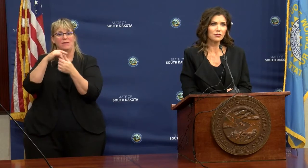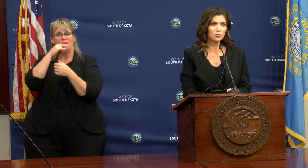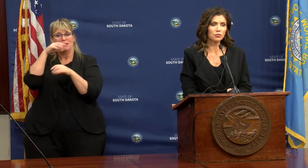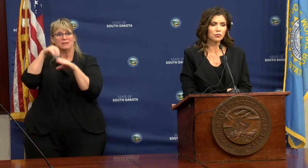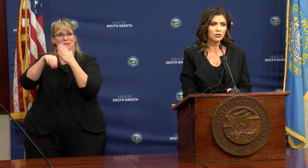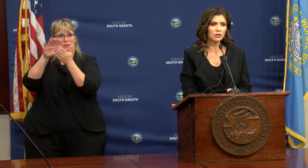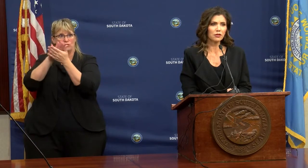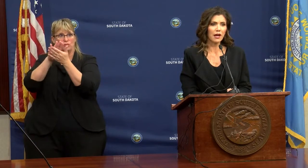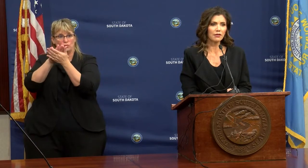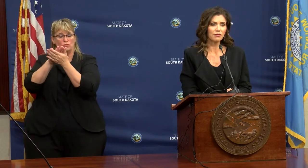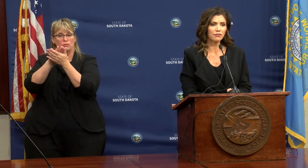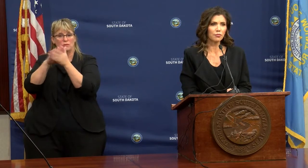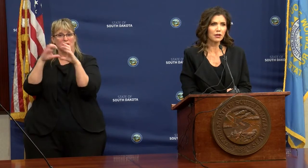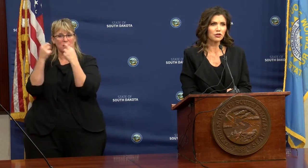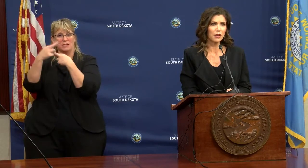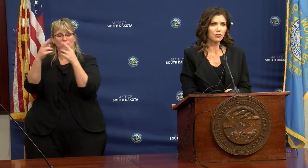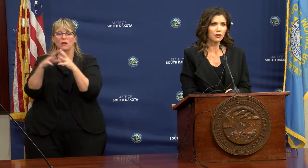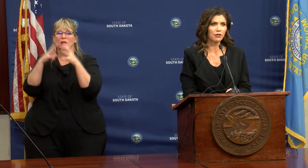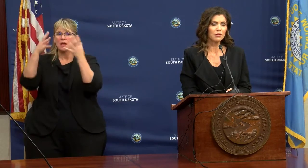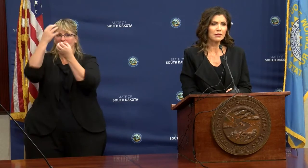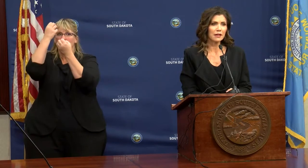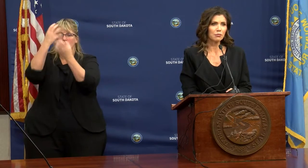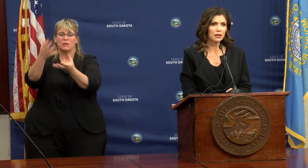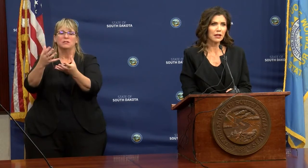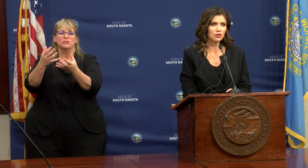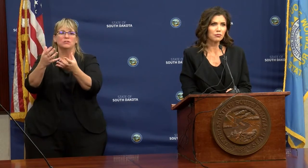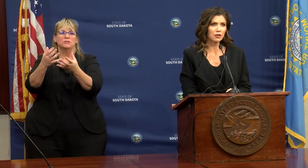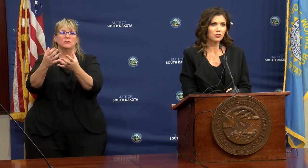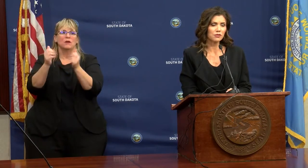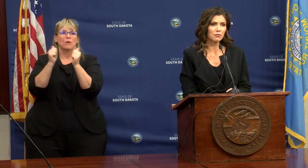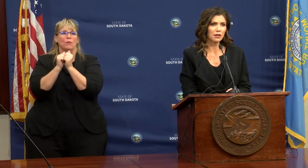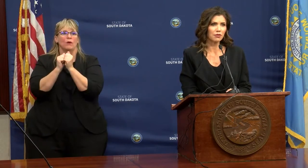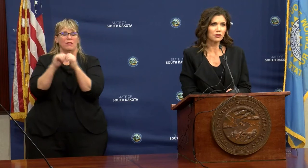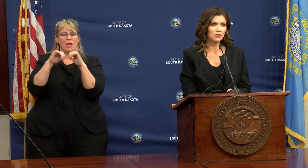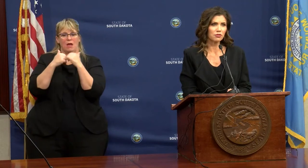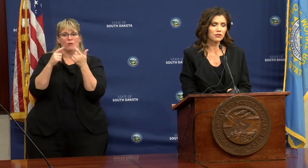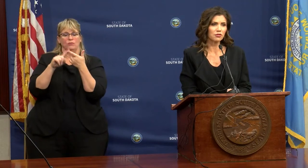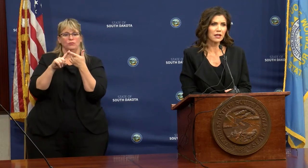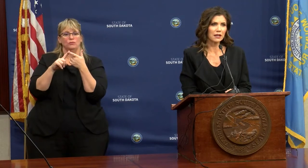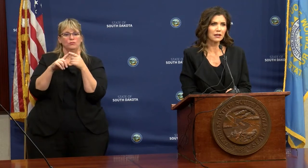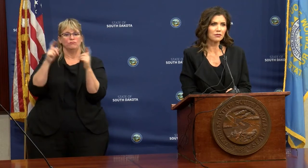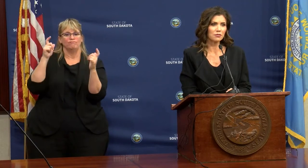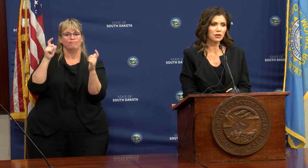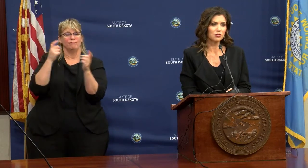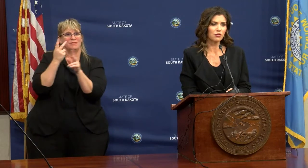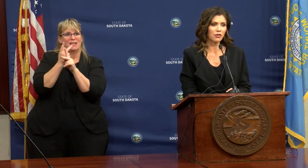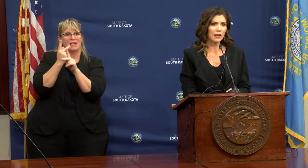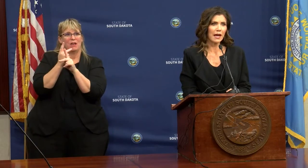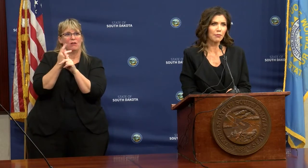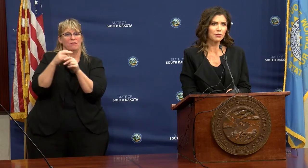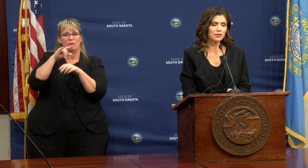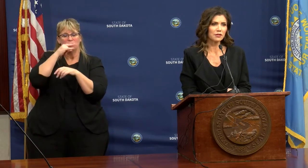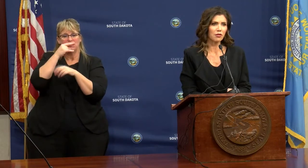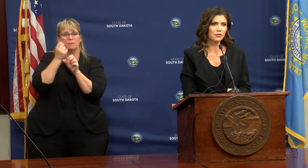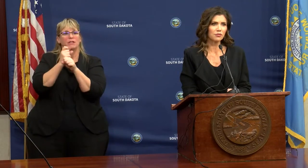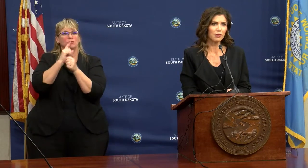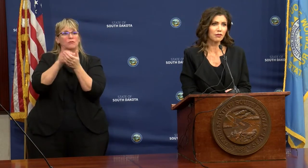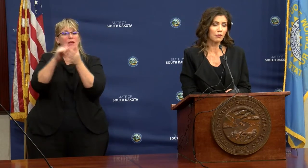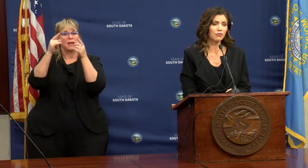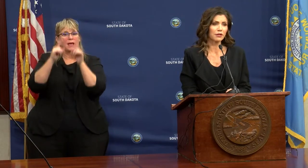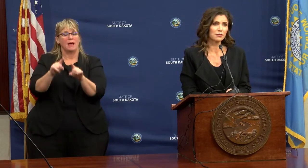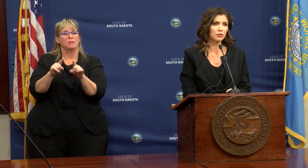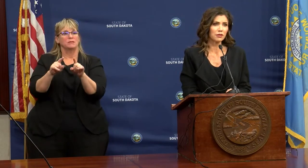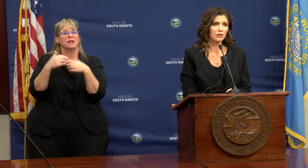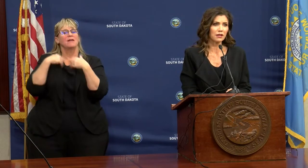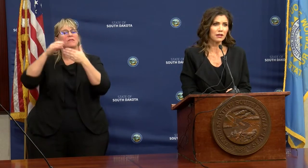in the classroom. There's a lot of information out there and mitigation measures that many of our districts are taking to make sure that that happens and also